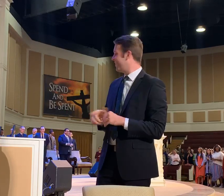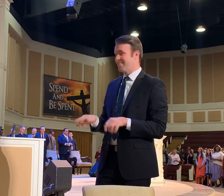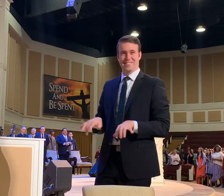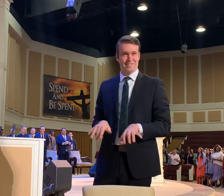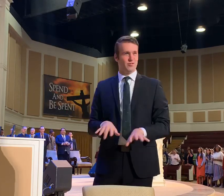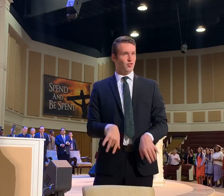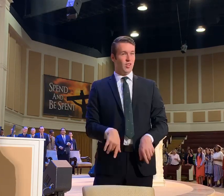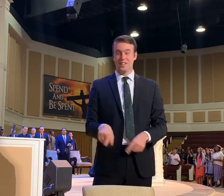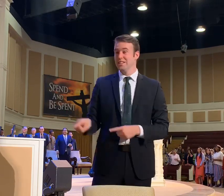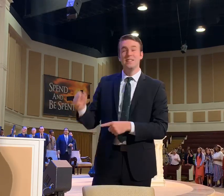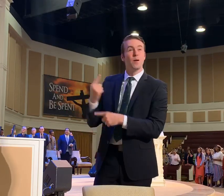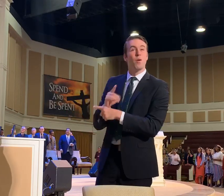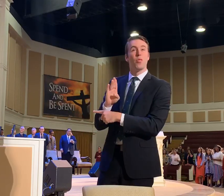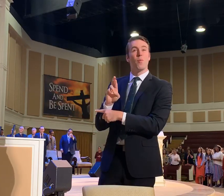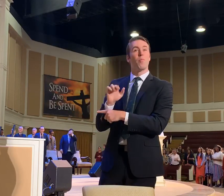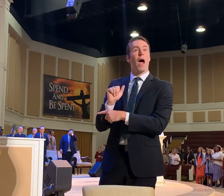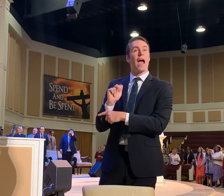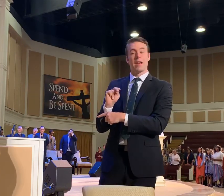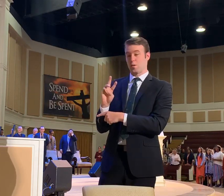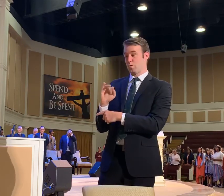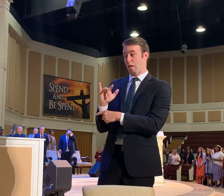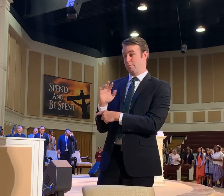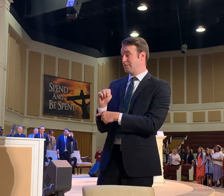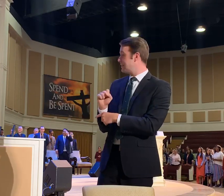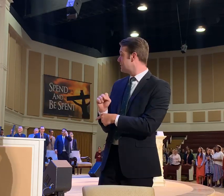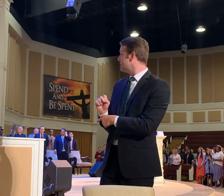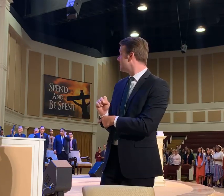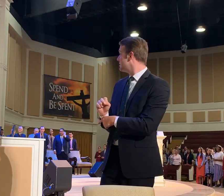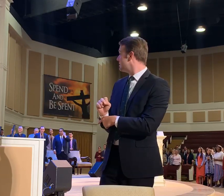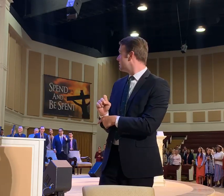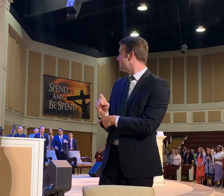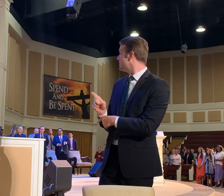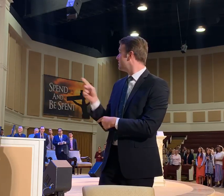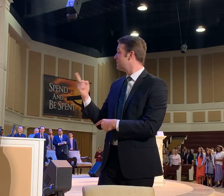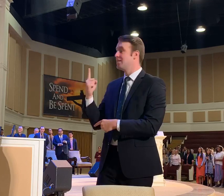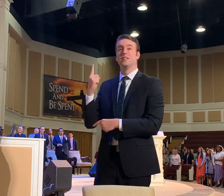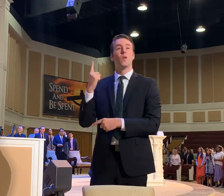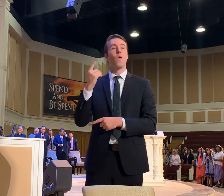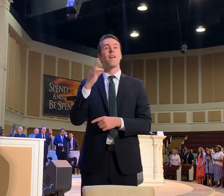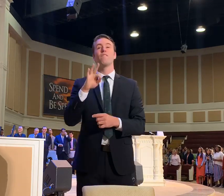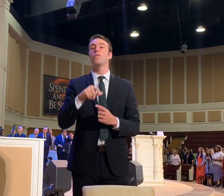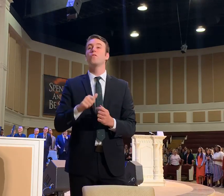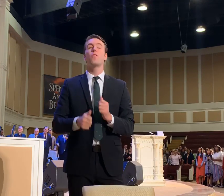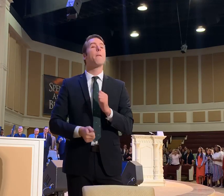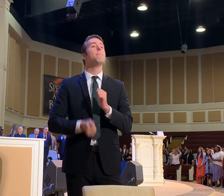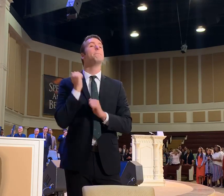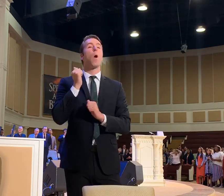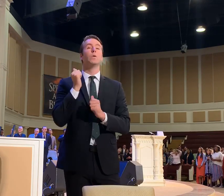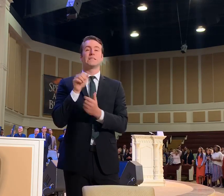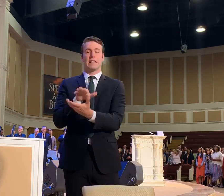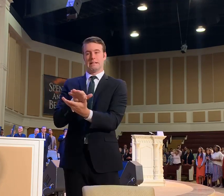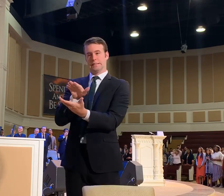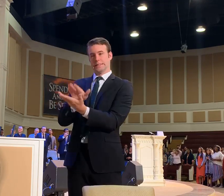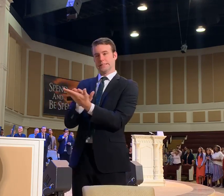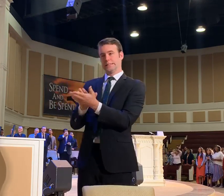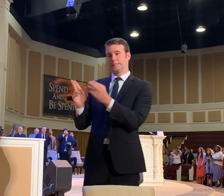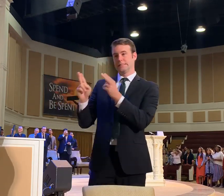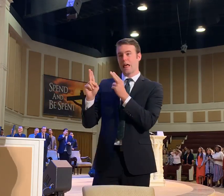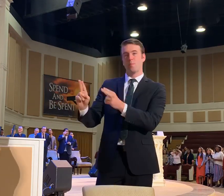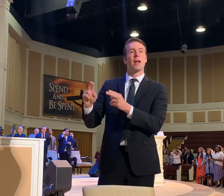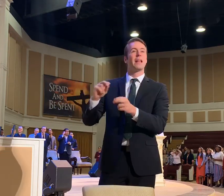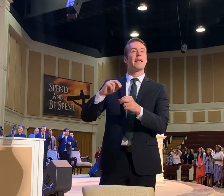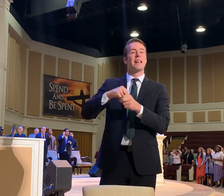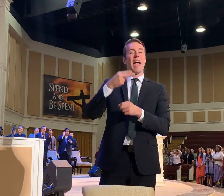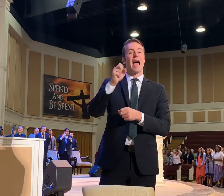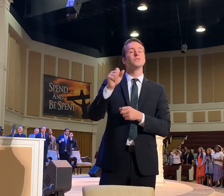that Brother Brian Williams was one of the most celebrated in high